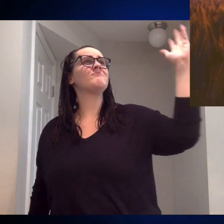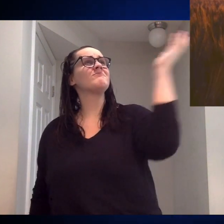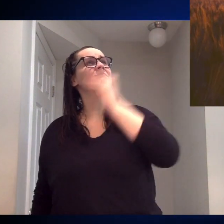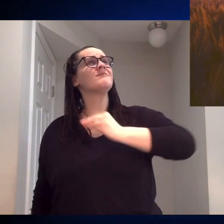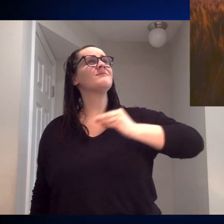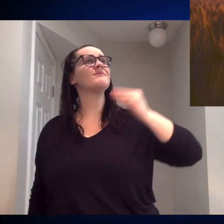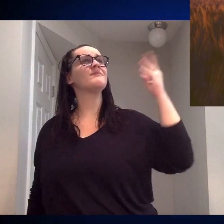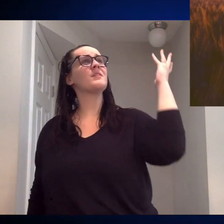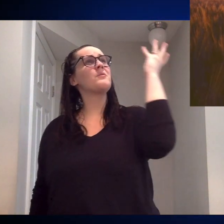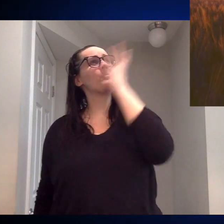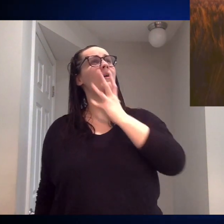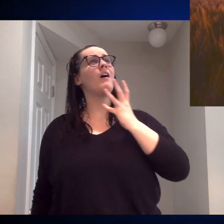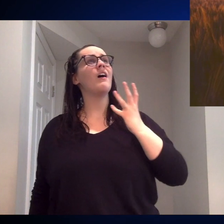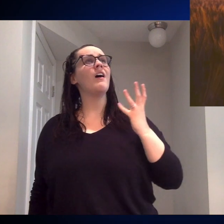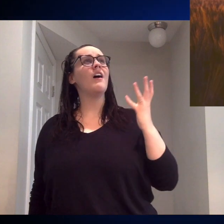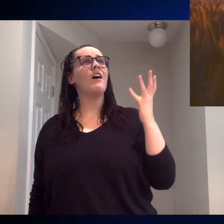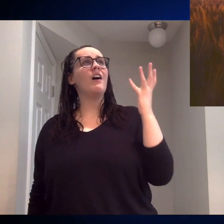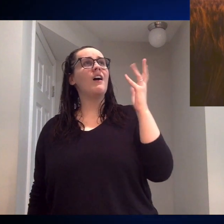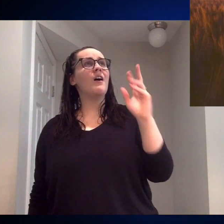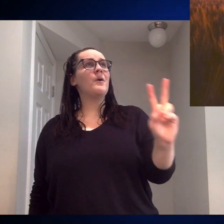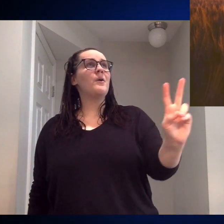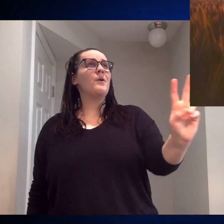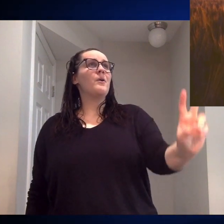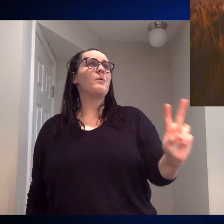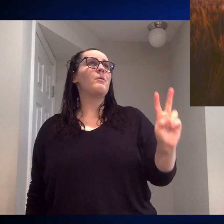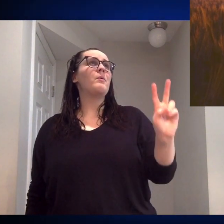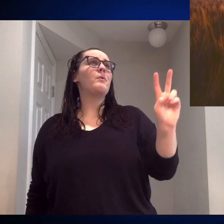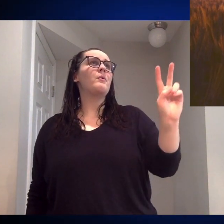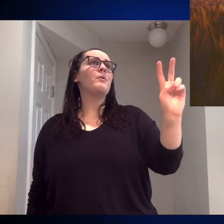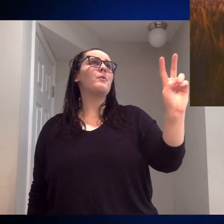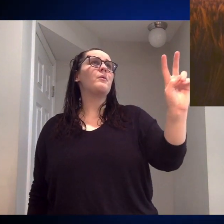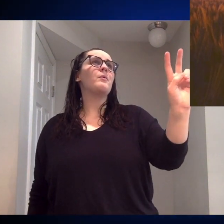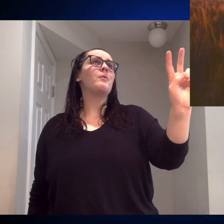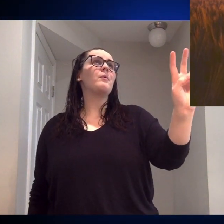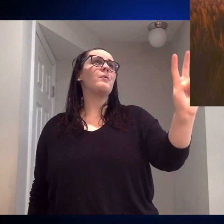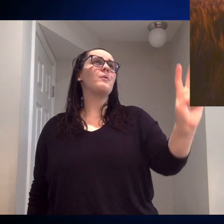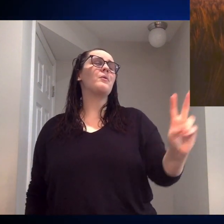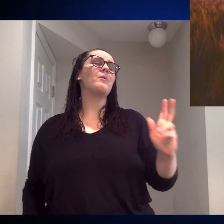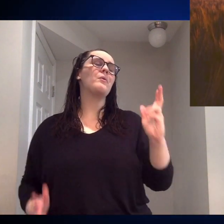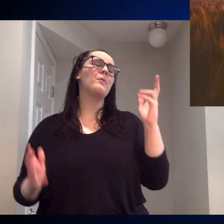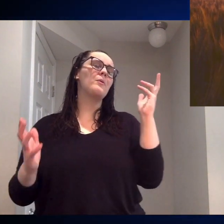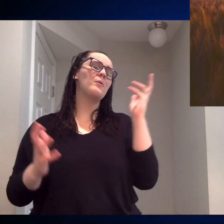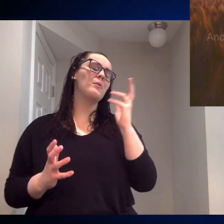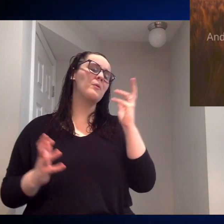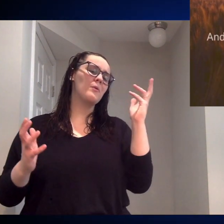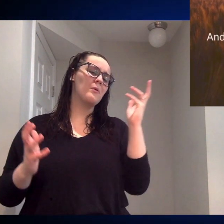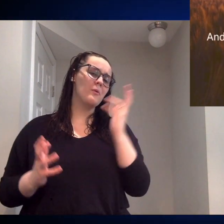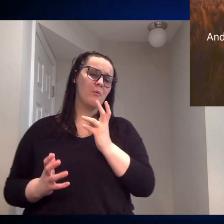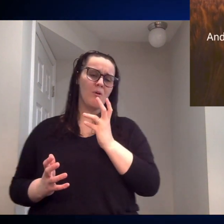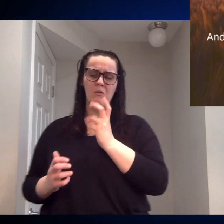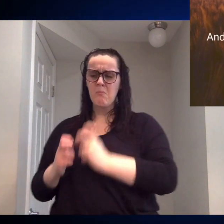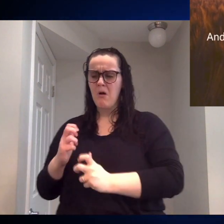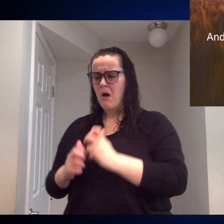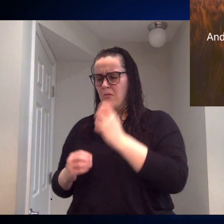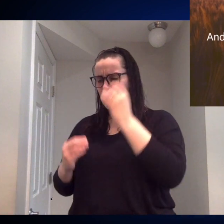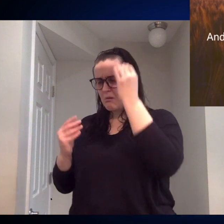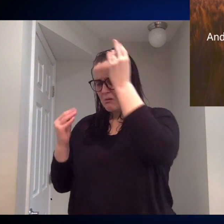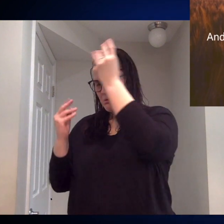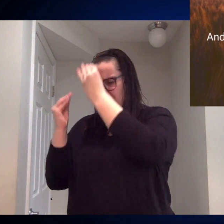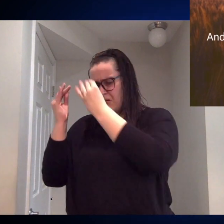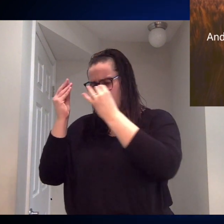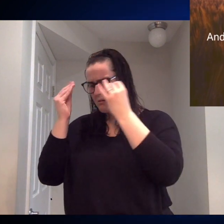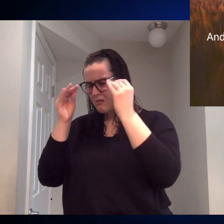full in His wonderful face And the